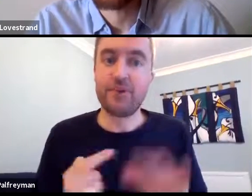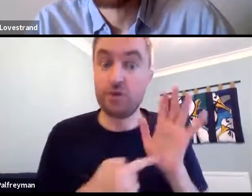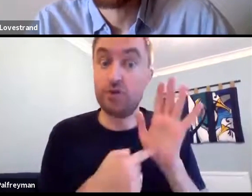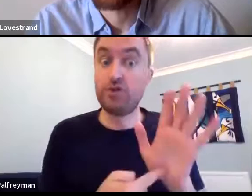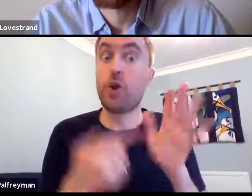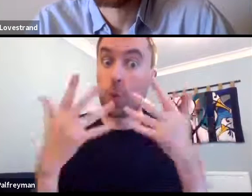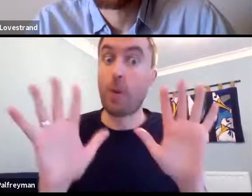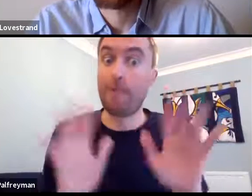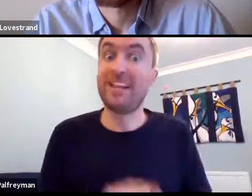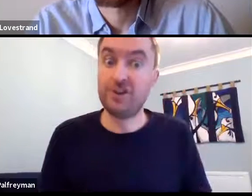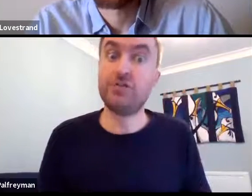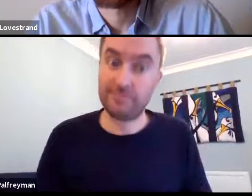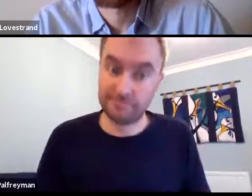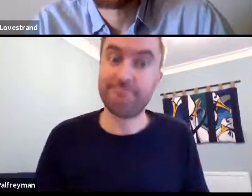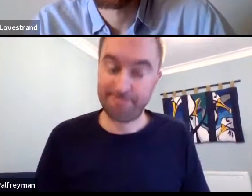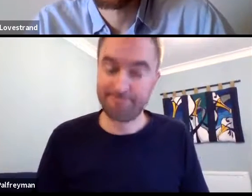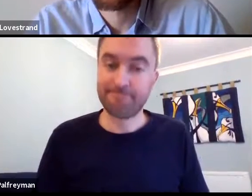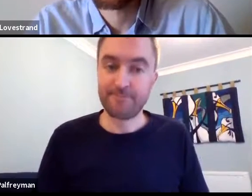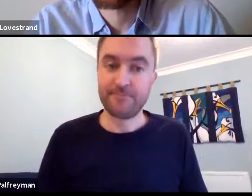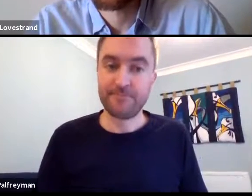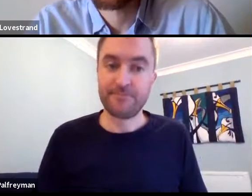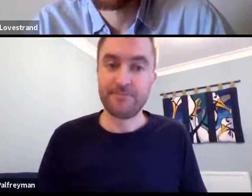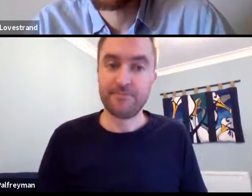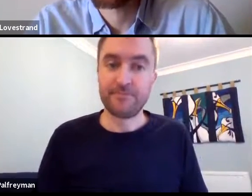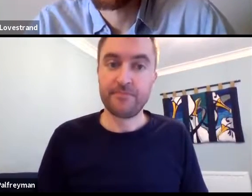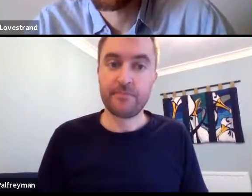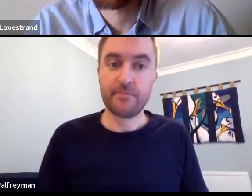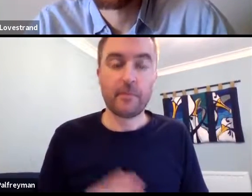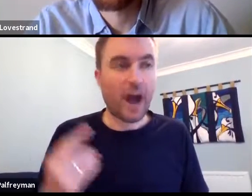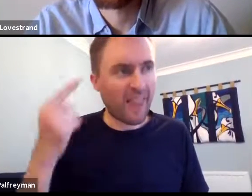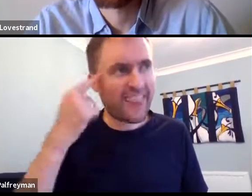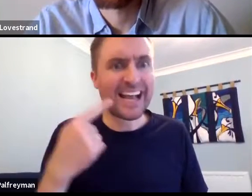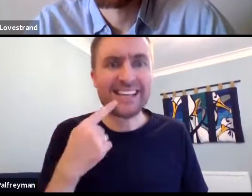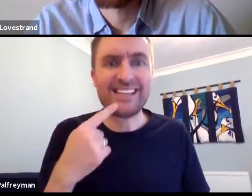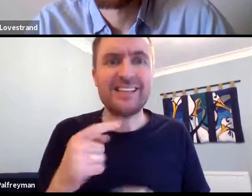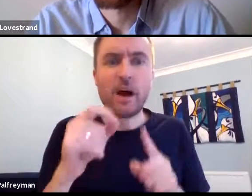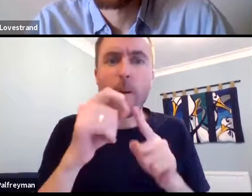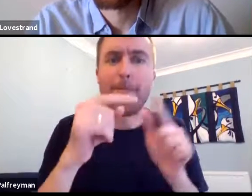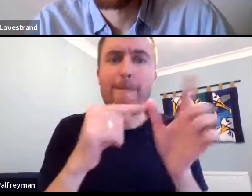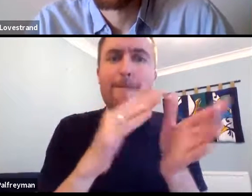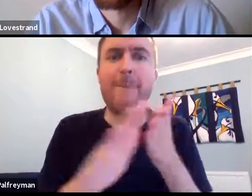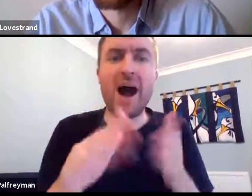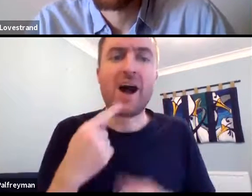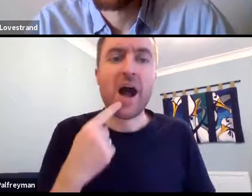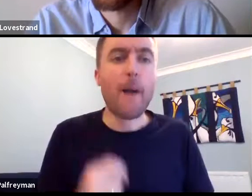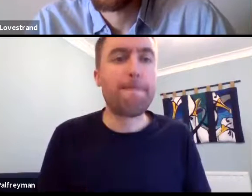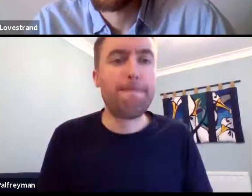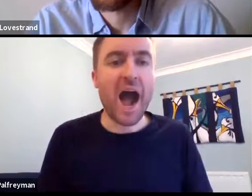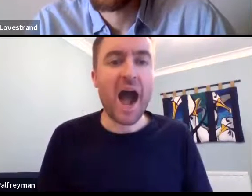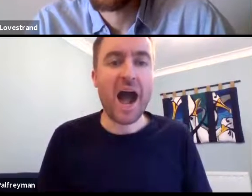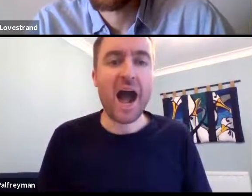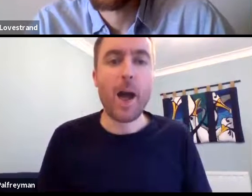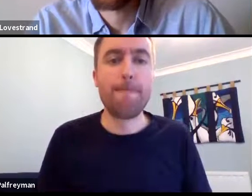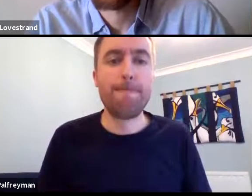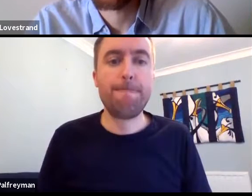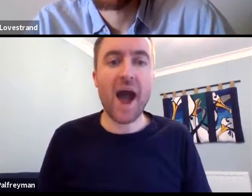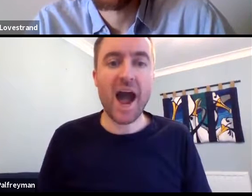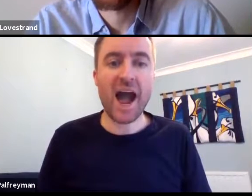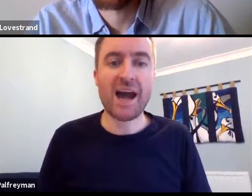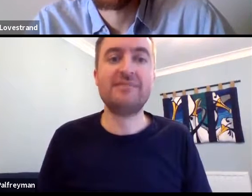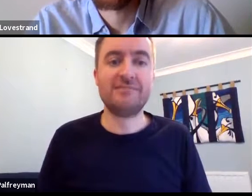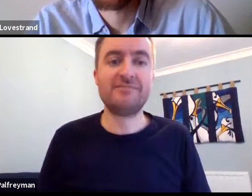mouthing gestures linked with completions and they show completions. I think pa